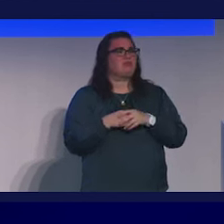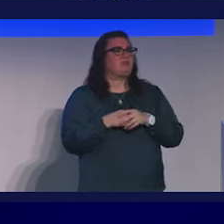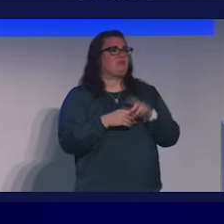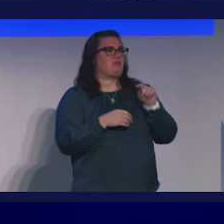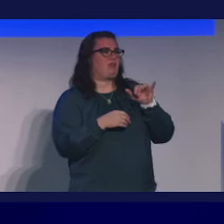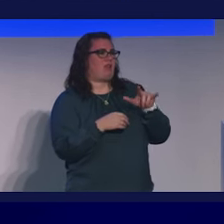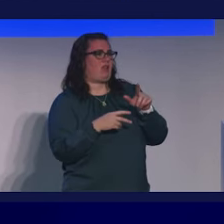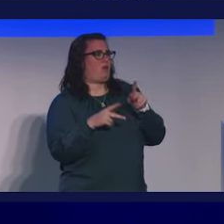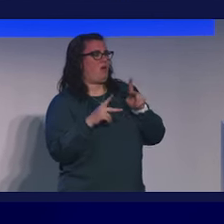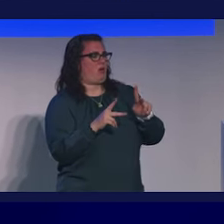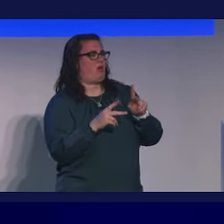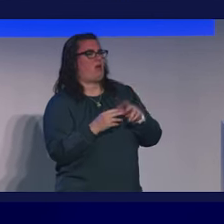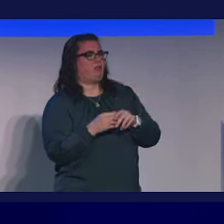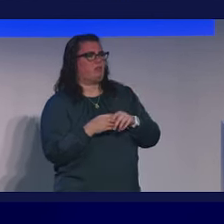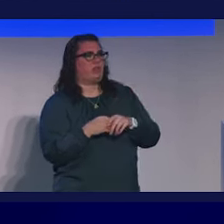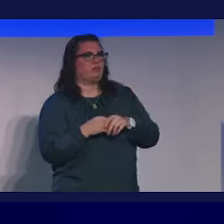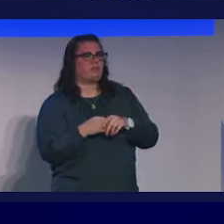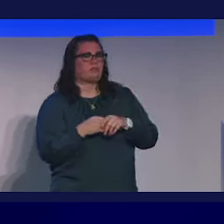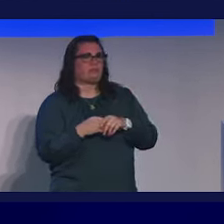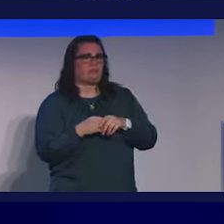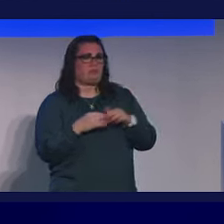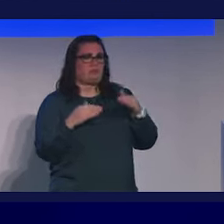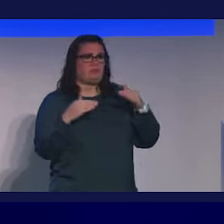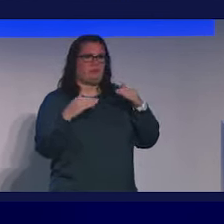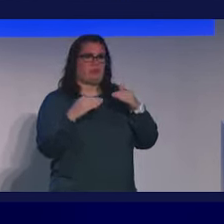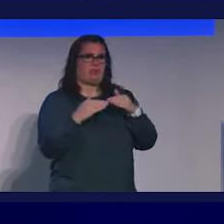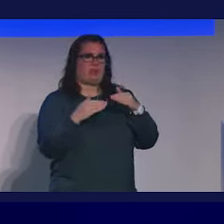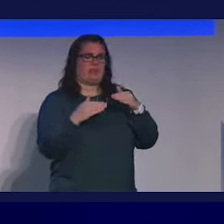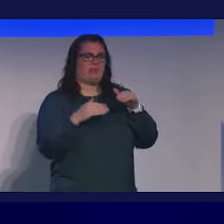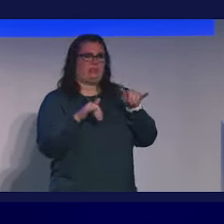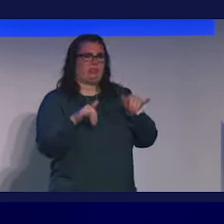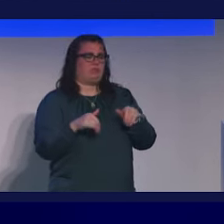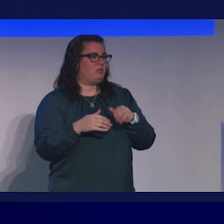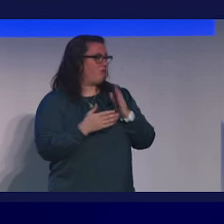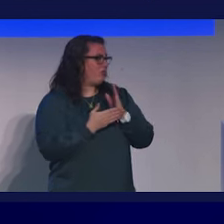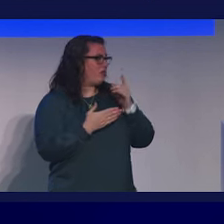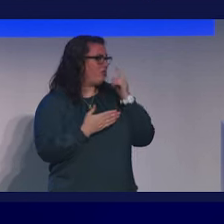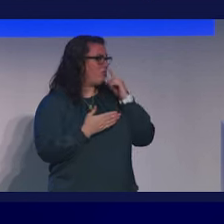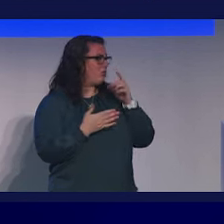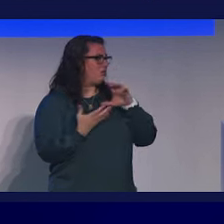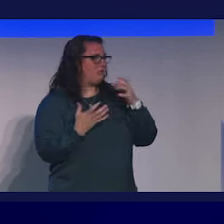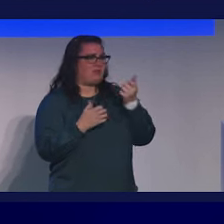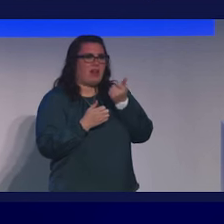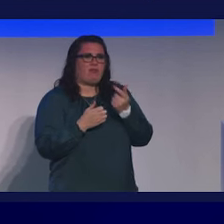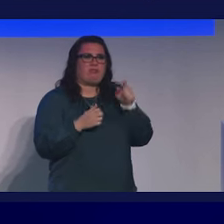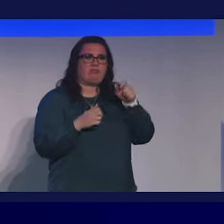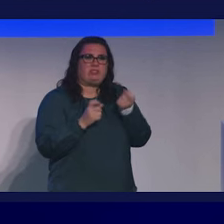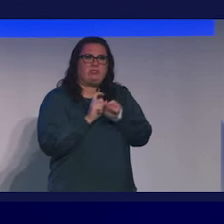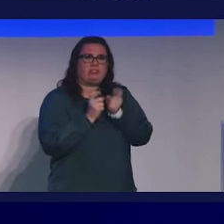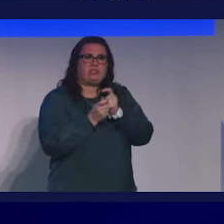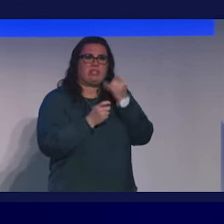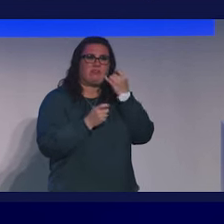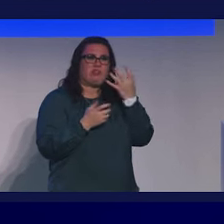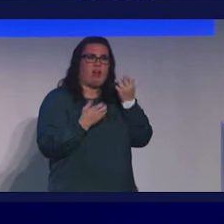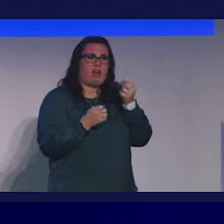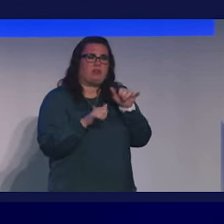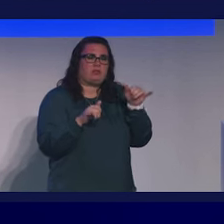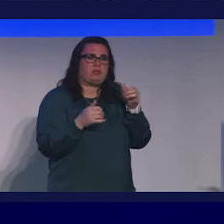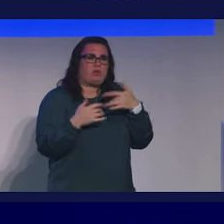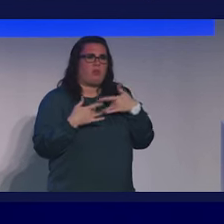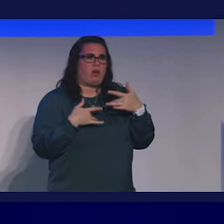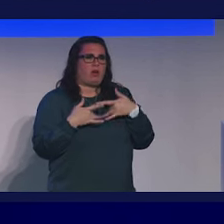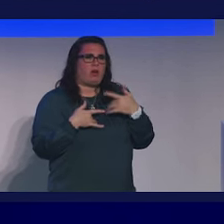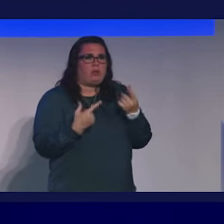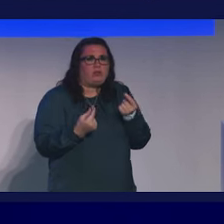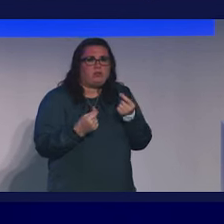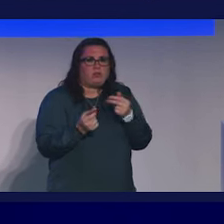We take those as an opportunity. There's an ecosystem ripe for disruption. Everybody needs change. If you're a health system and you're worrying about what do